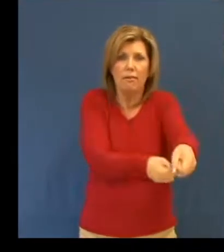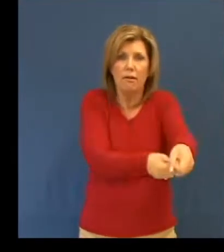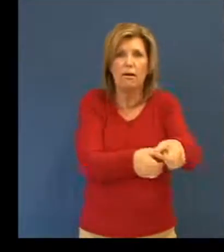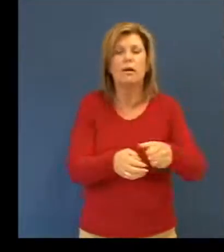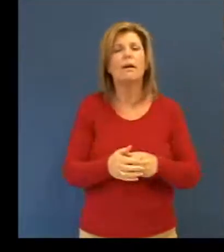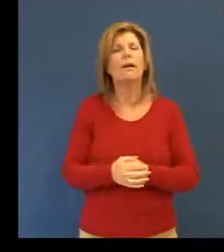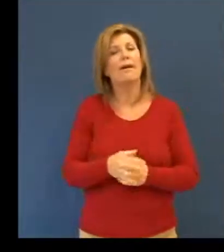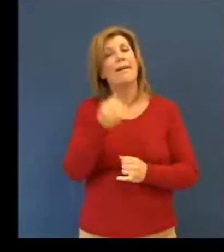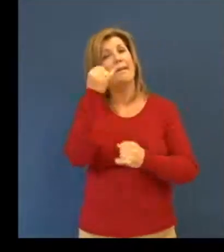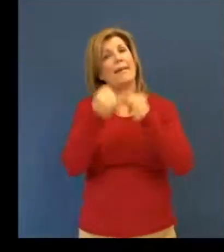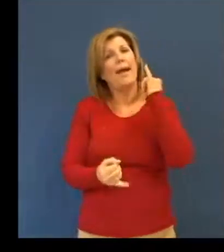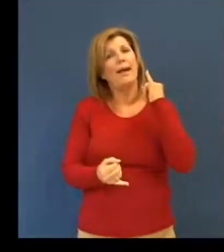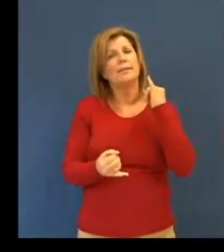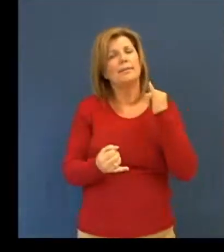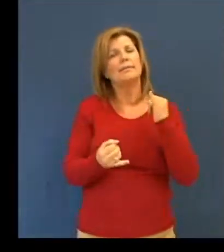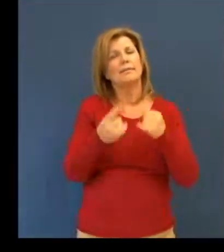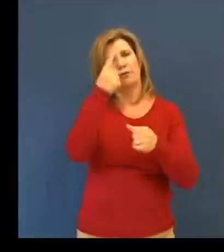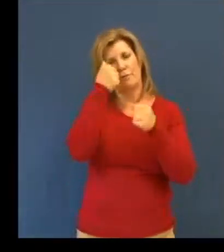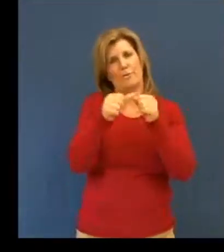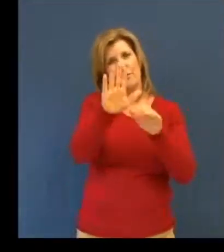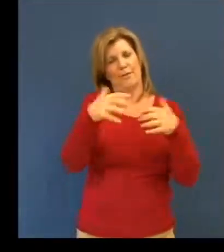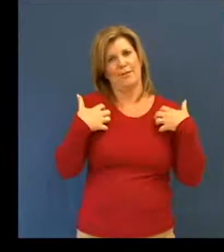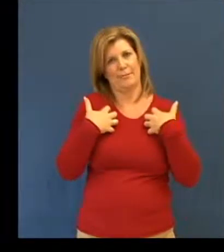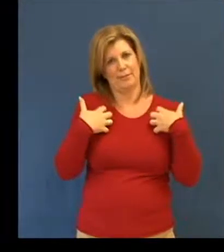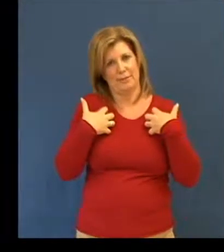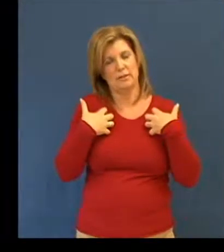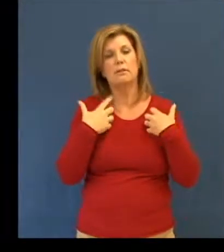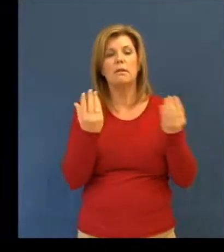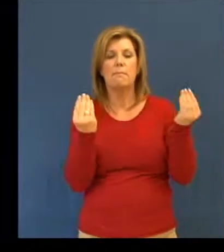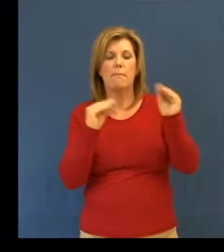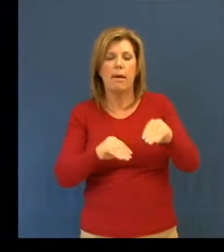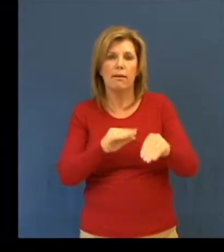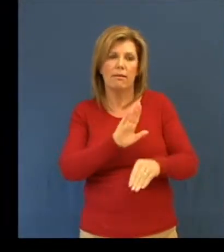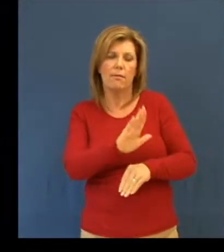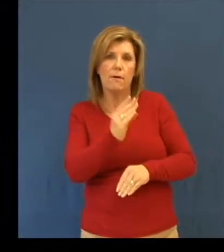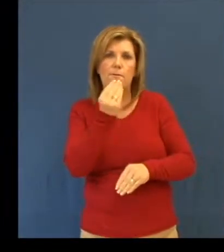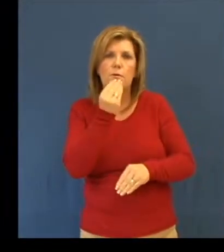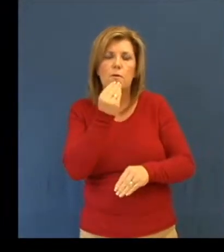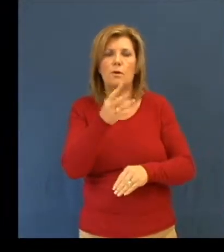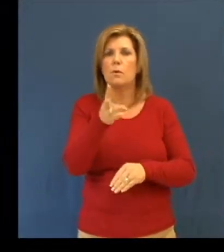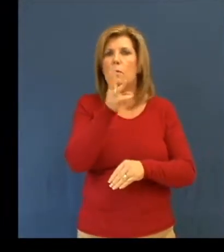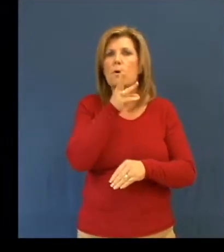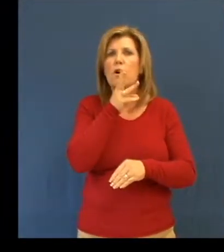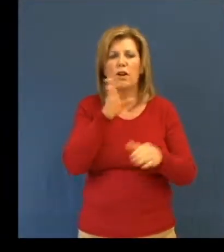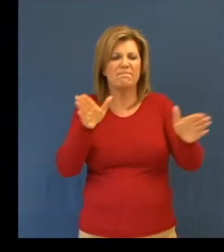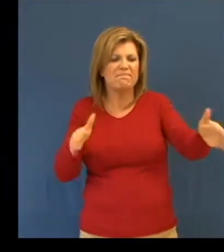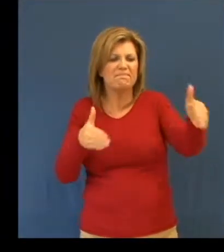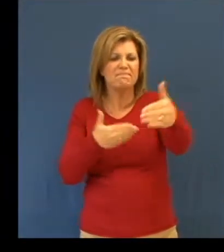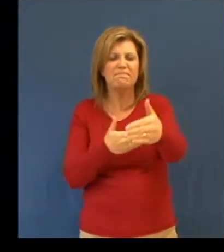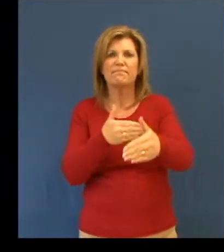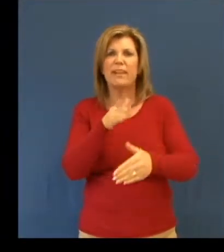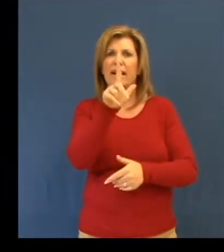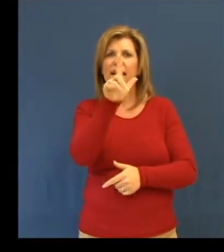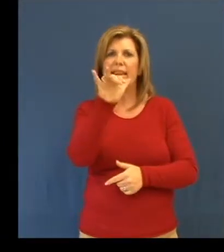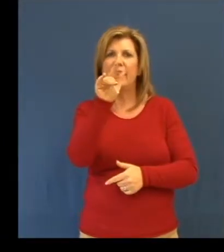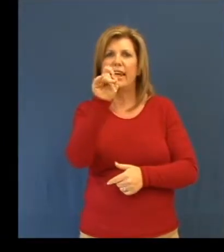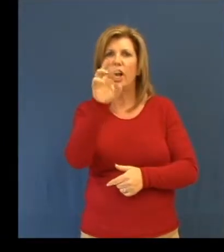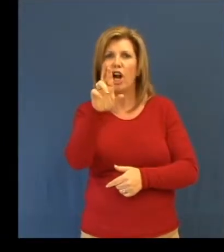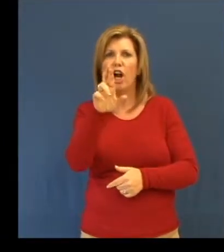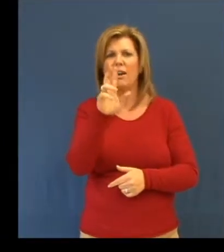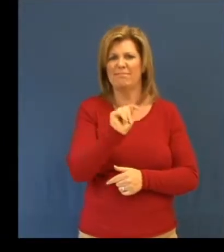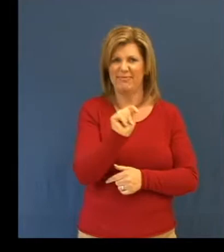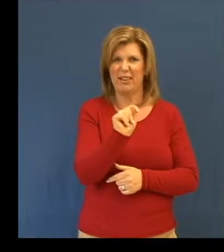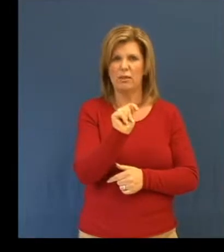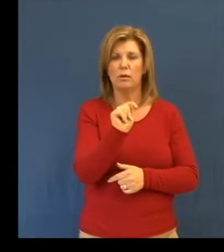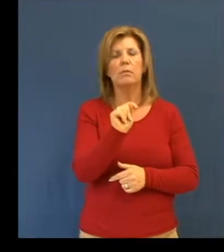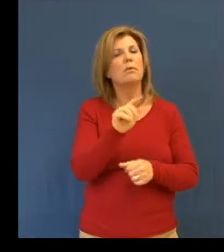Finally, don't forget your pets. And pack enough pet food, litter and water for the recommended 72